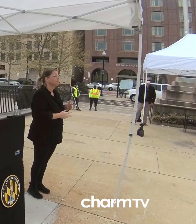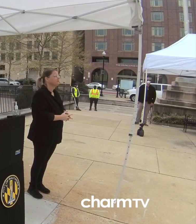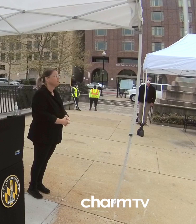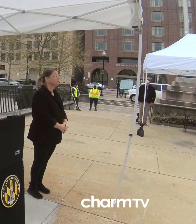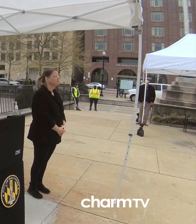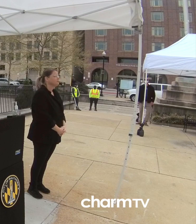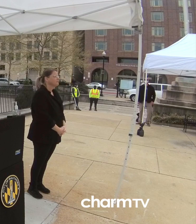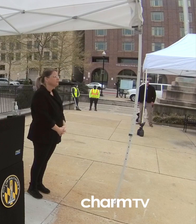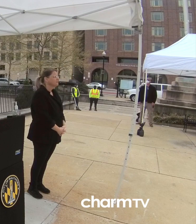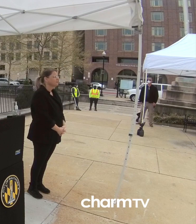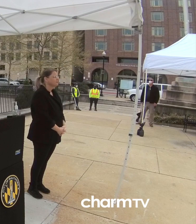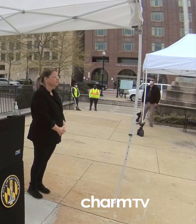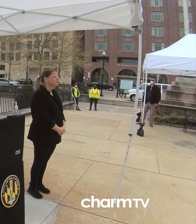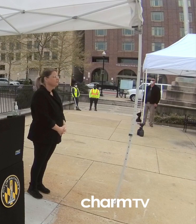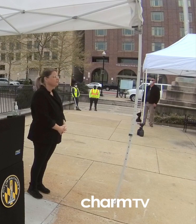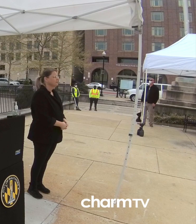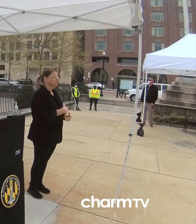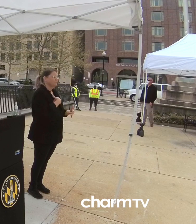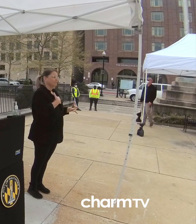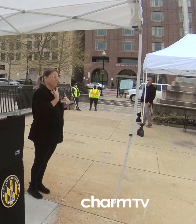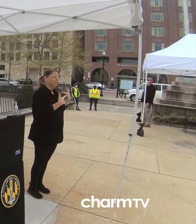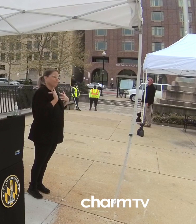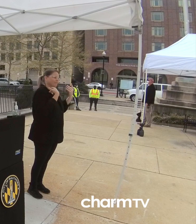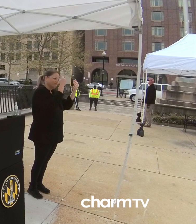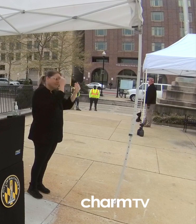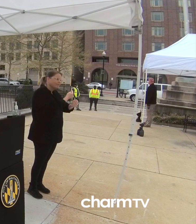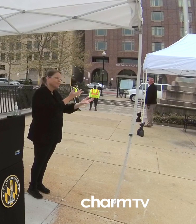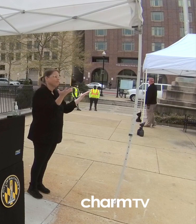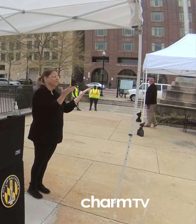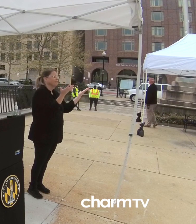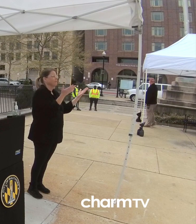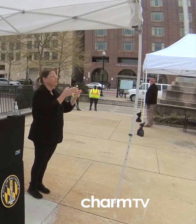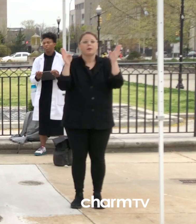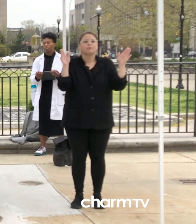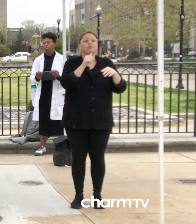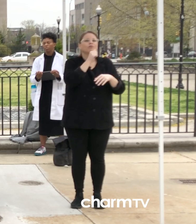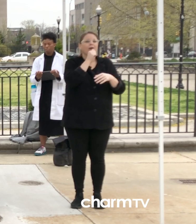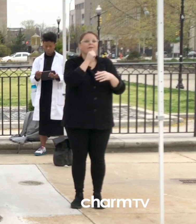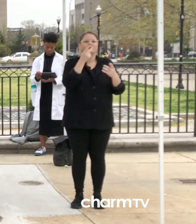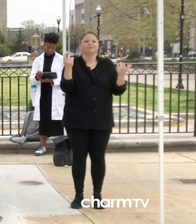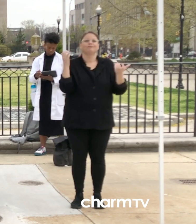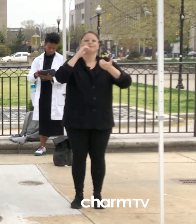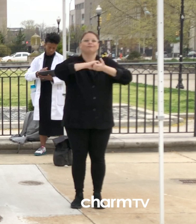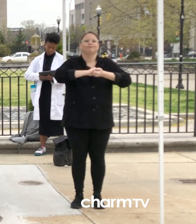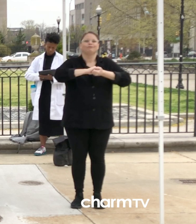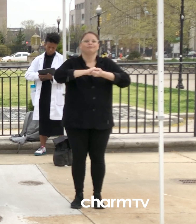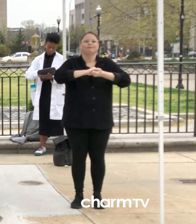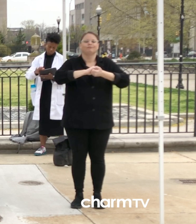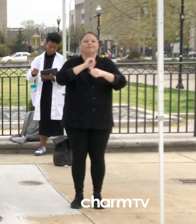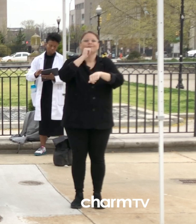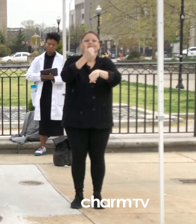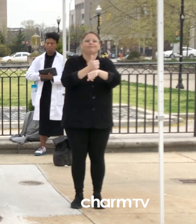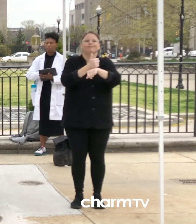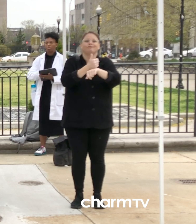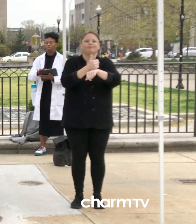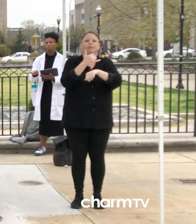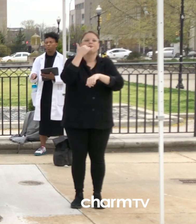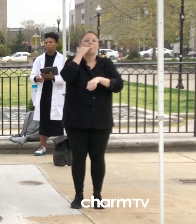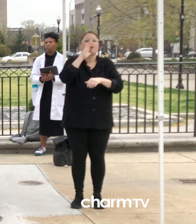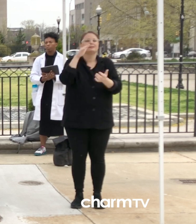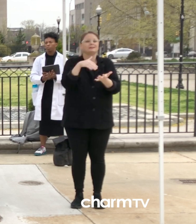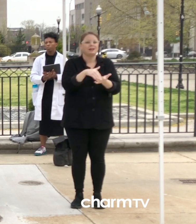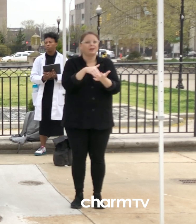I'm excited to announce that this public-private partnership is standing up a call center staffed by trained health care professionals